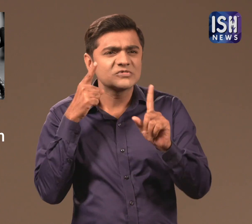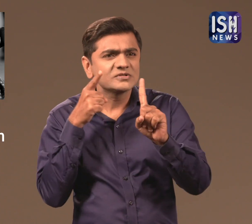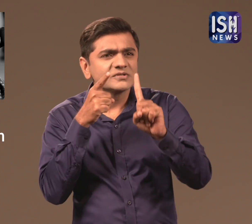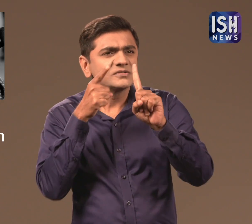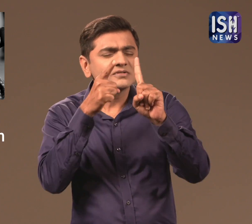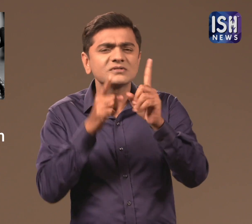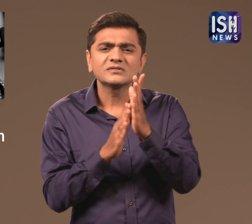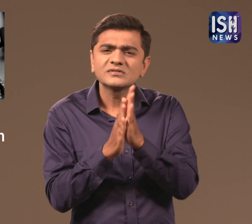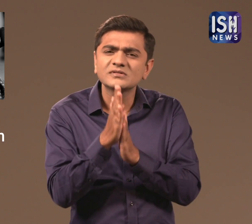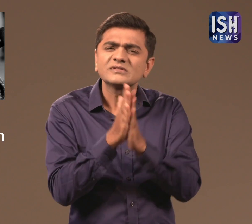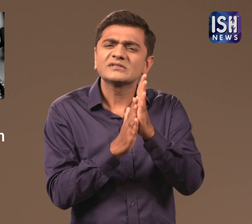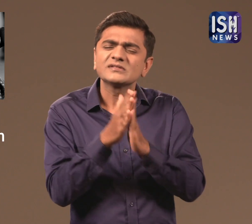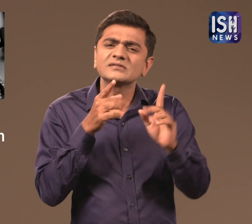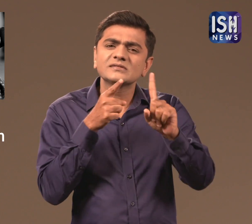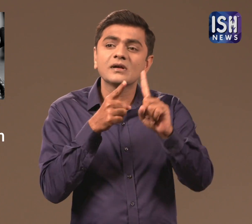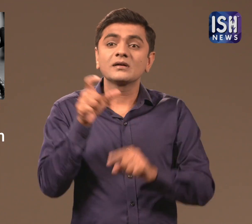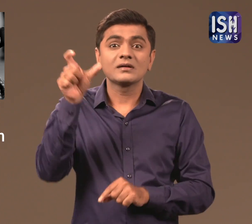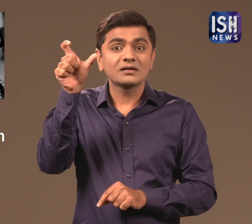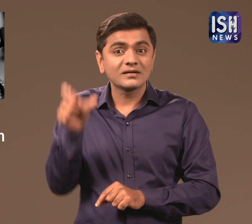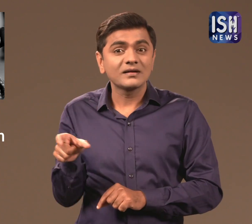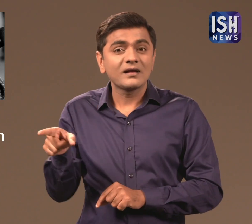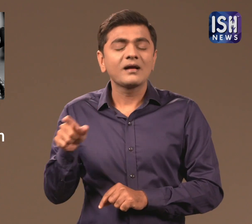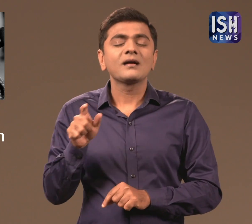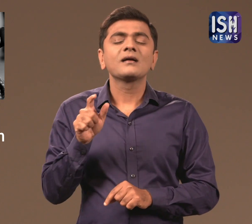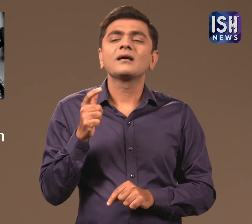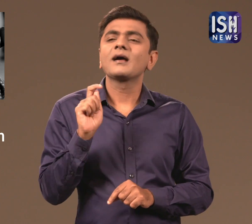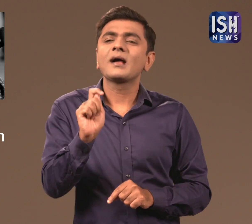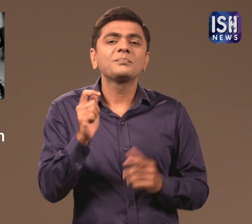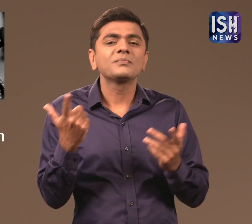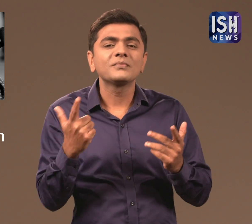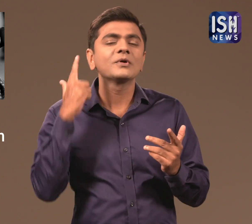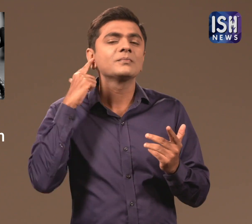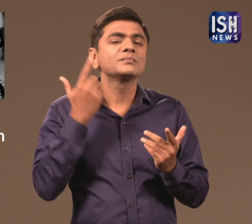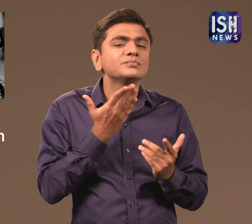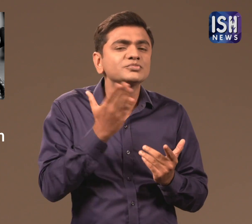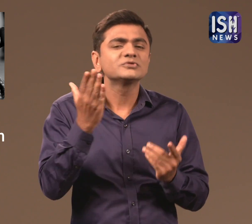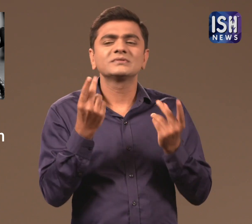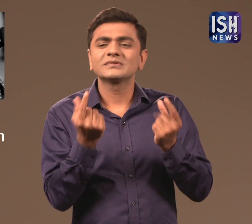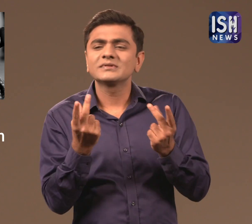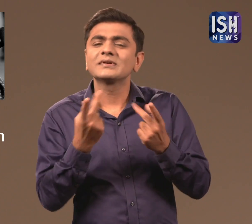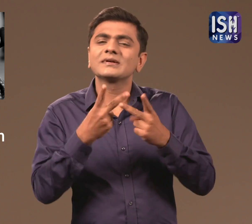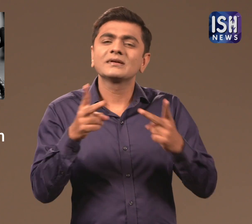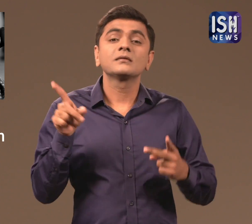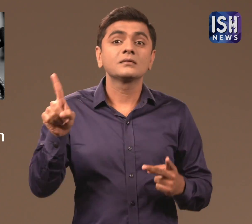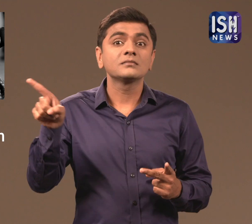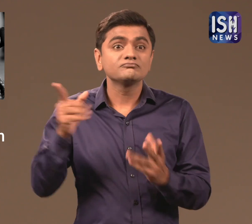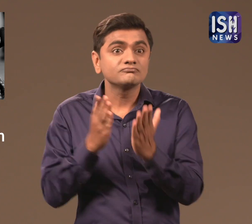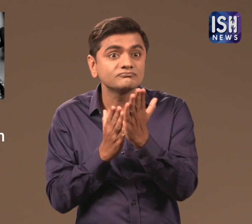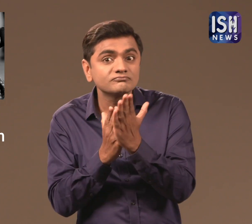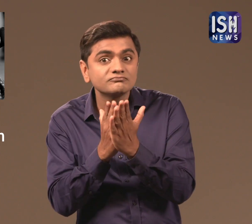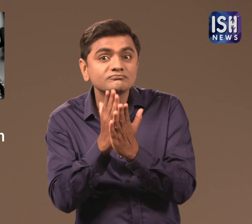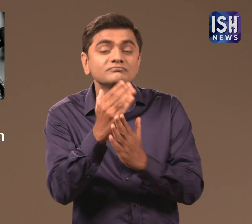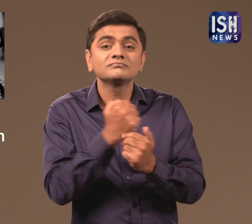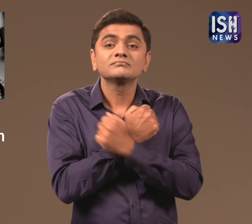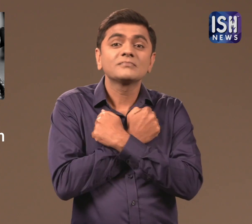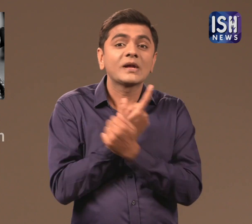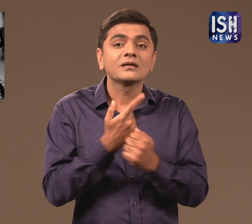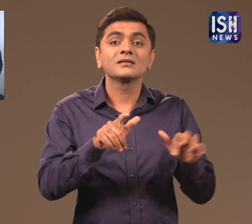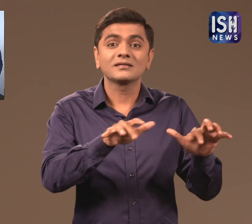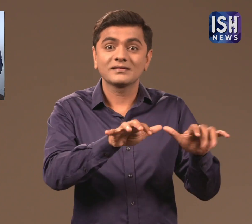smart. He was determined to pursue his passions. Darren is a musician and loves to play musical instruments. He